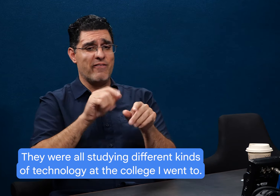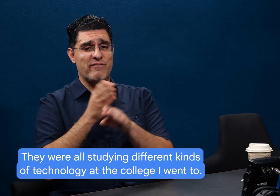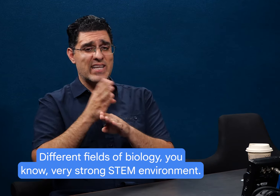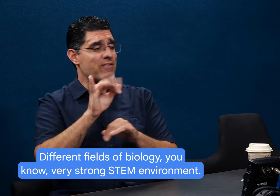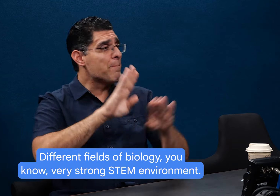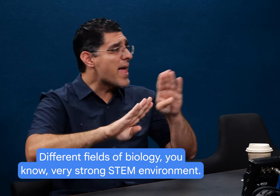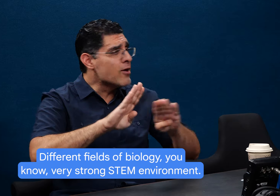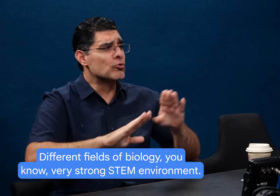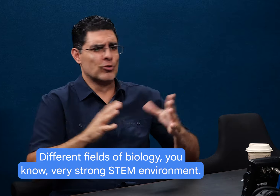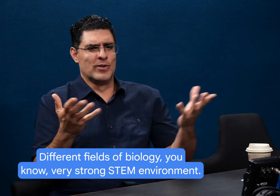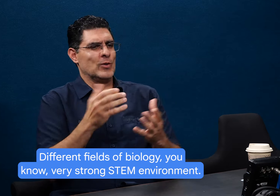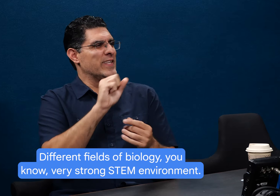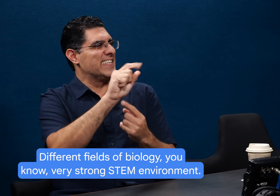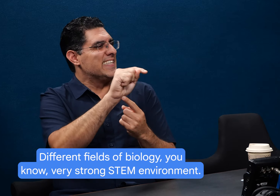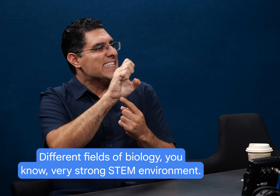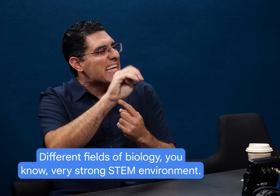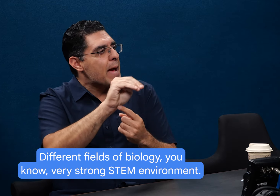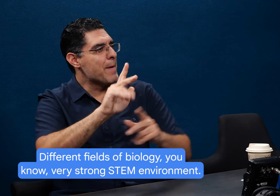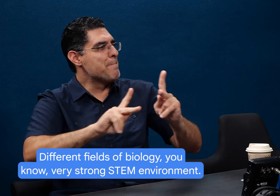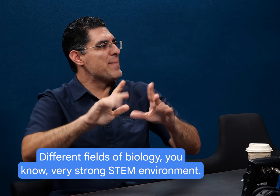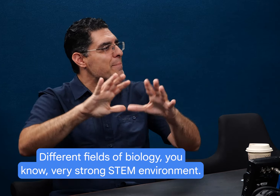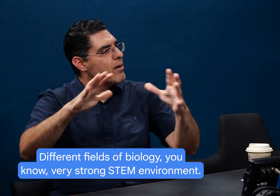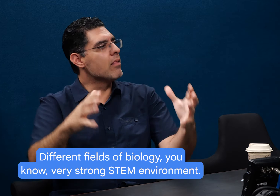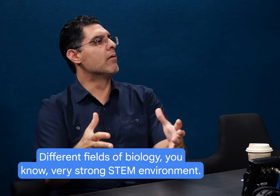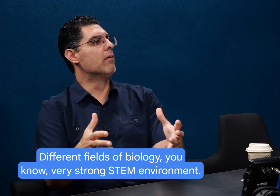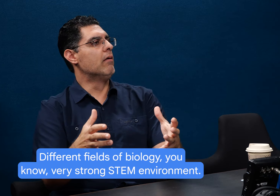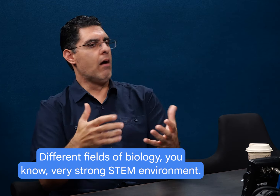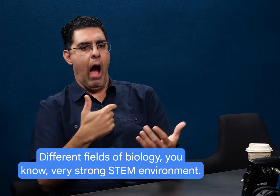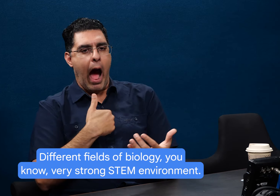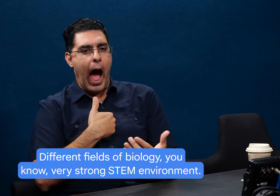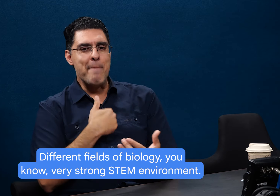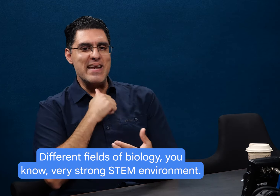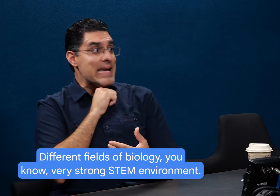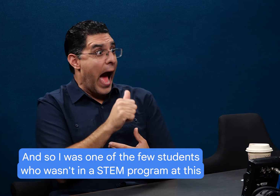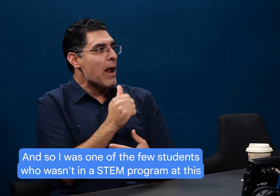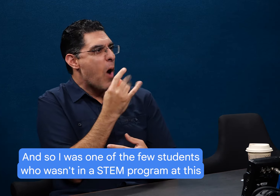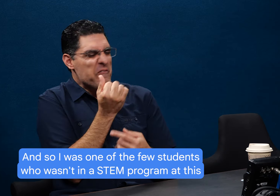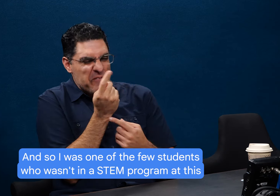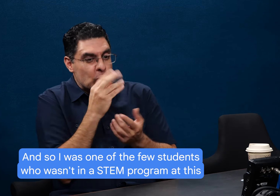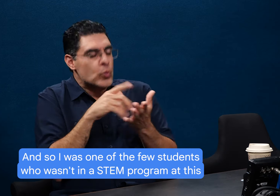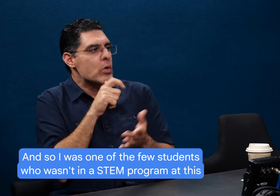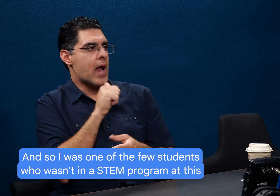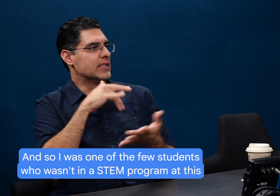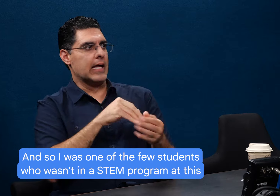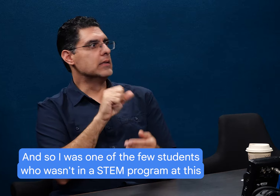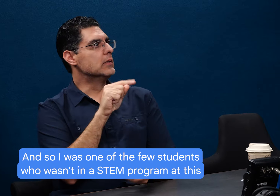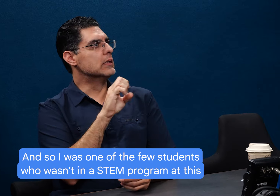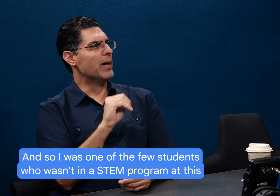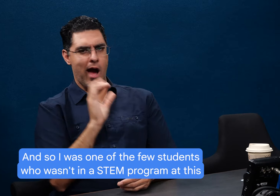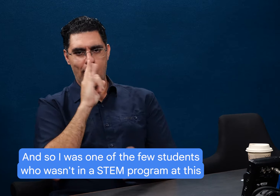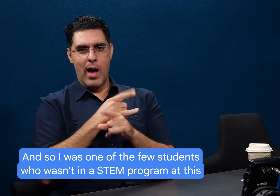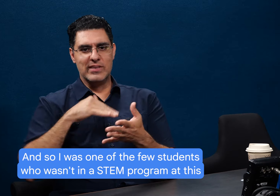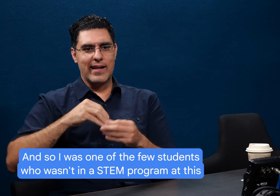college I went to. Different fields of biology, know, very strong STEM environment. And so I was